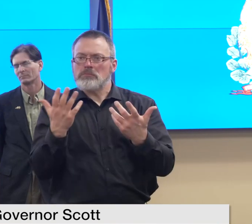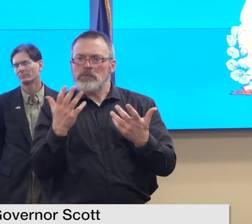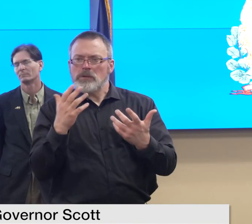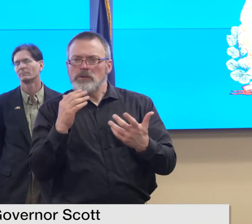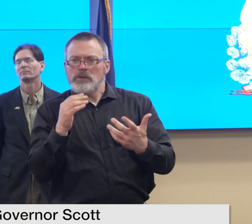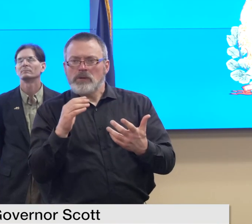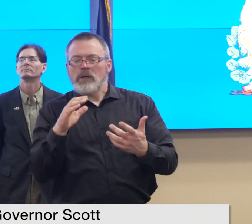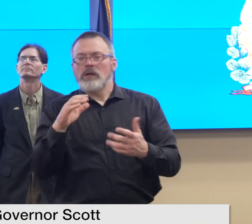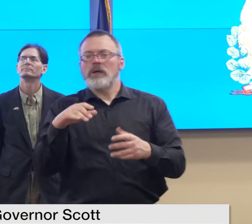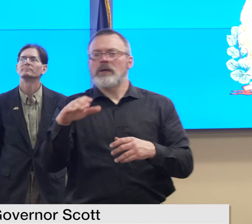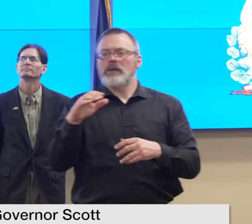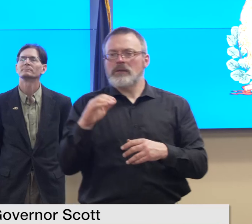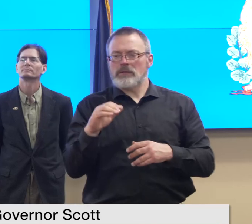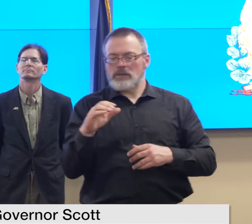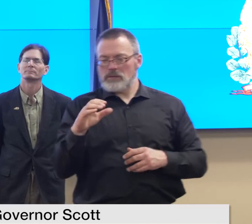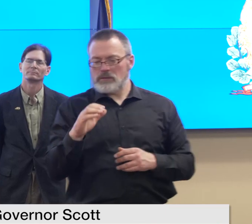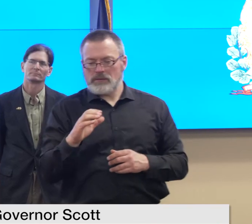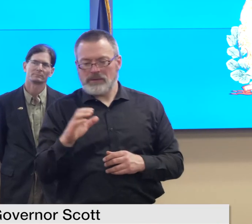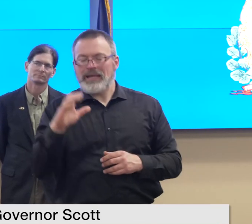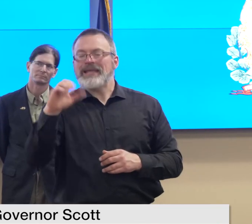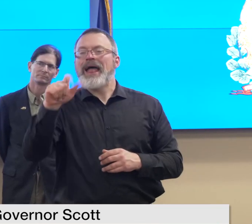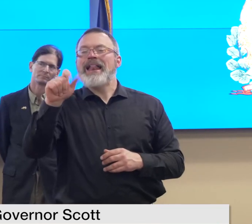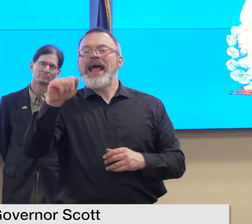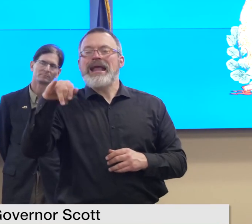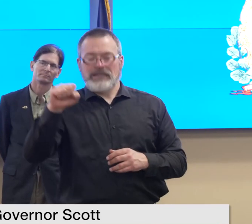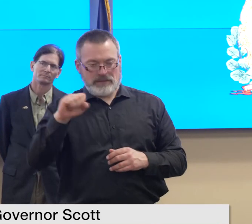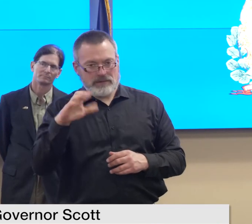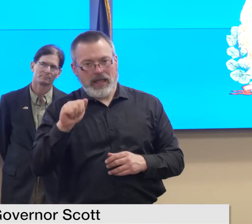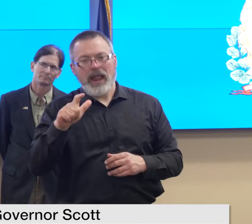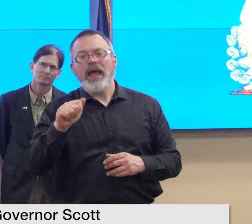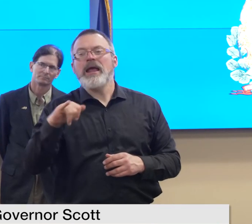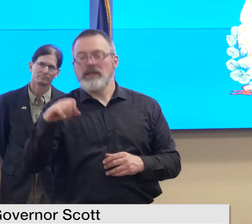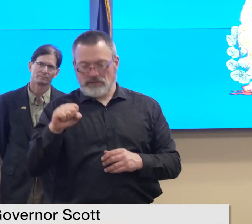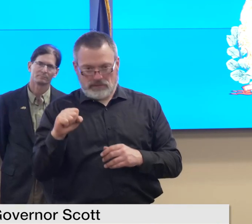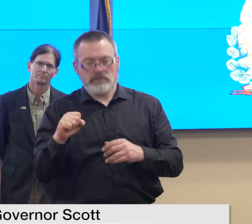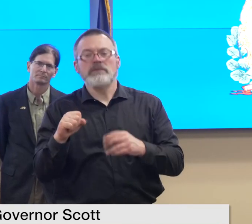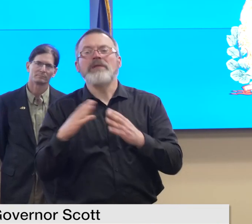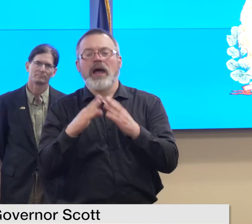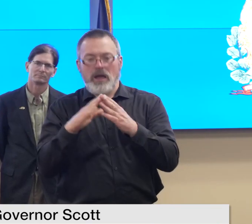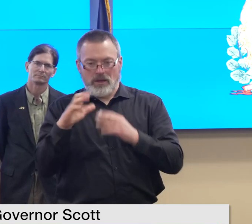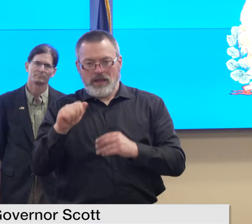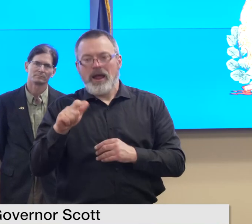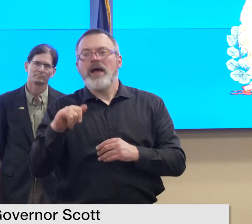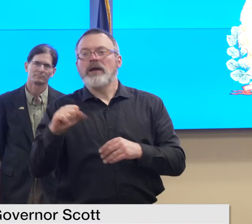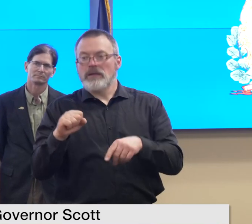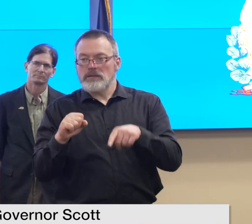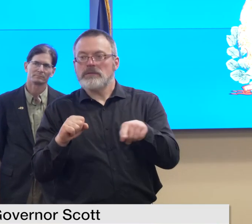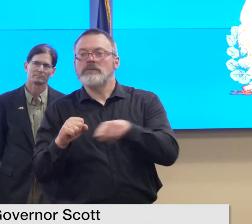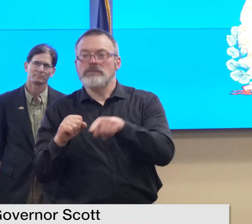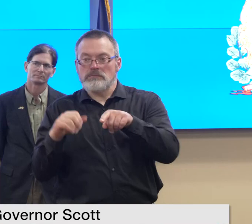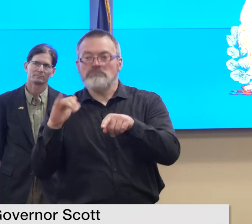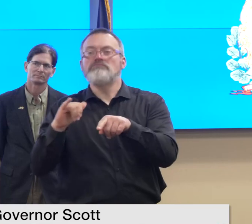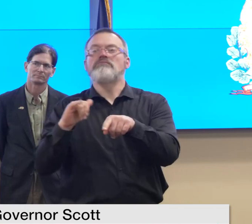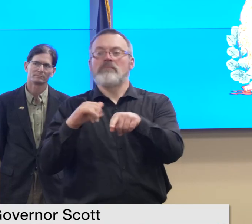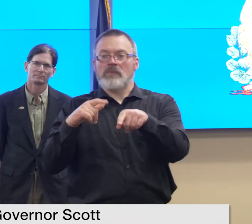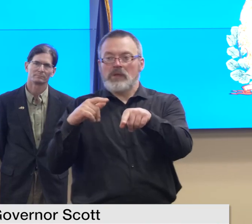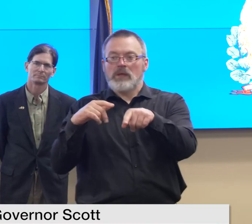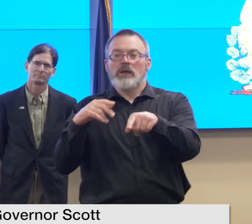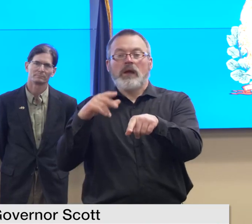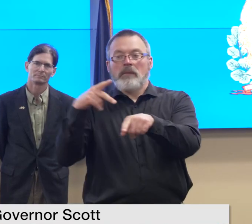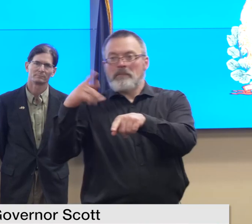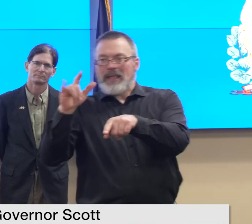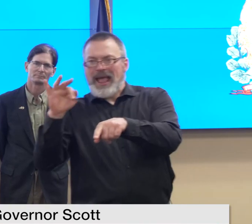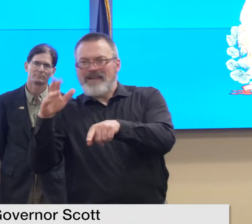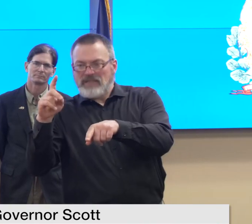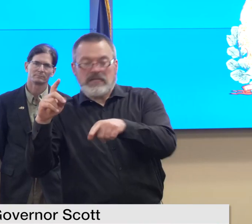we have had numerous uh state officials going to plainfield and we're doing what we can to